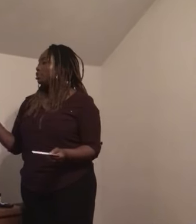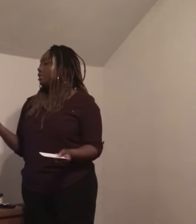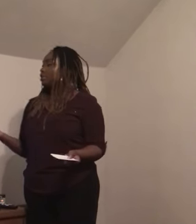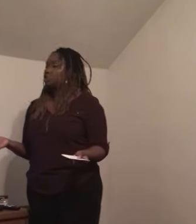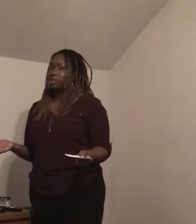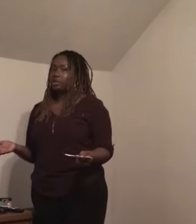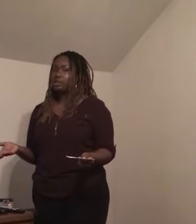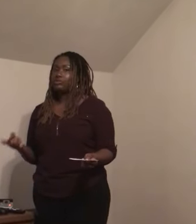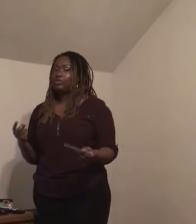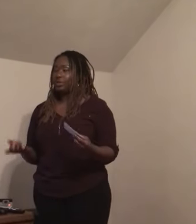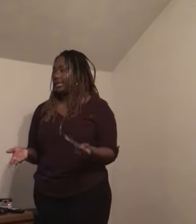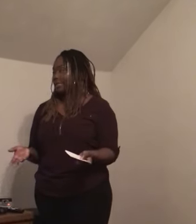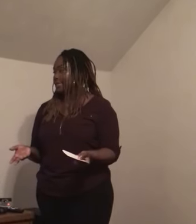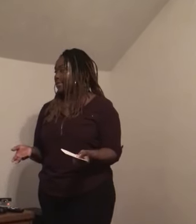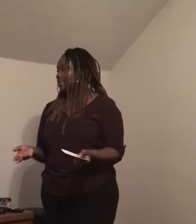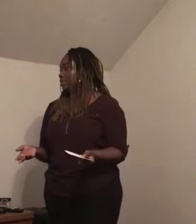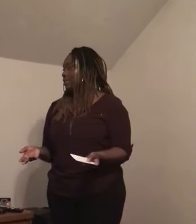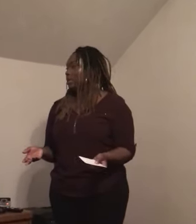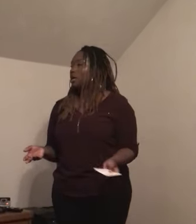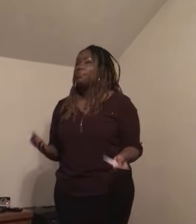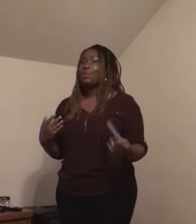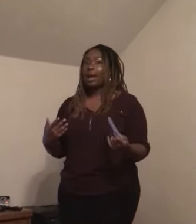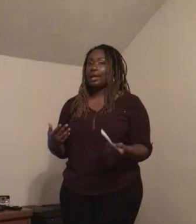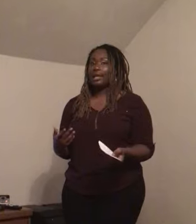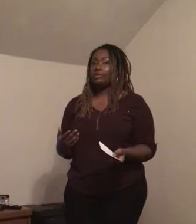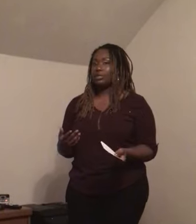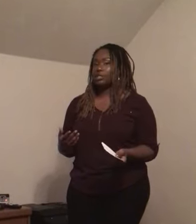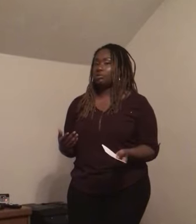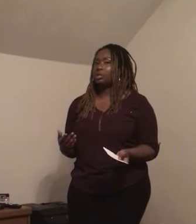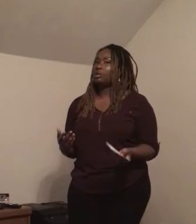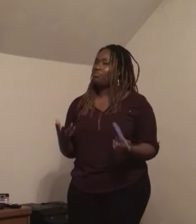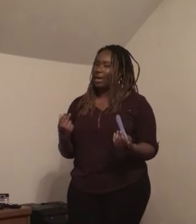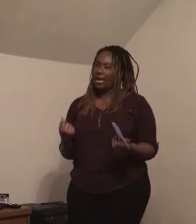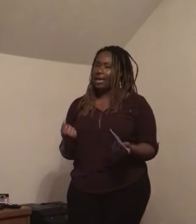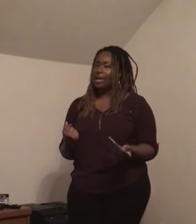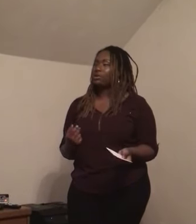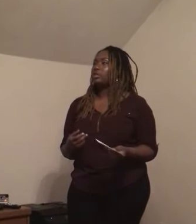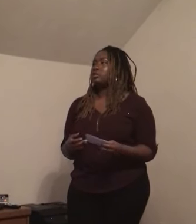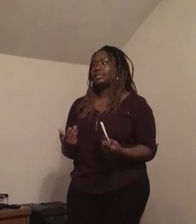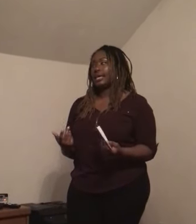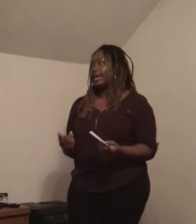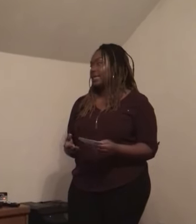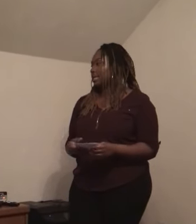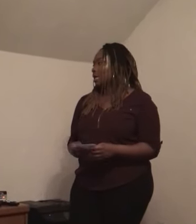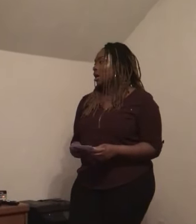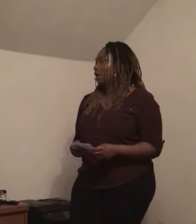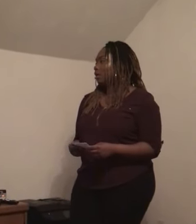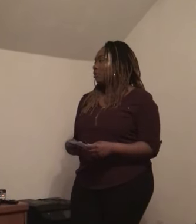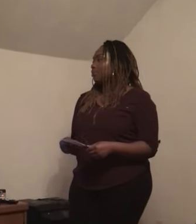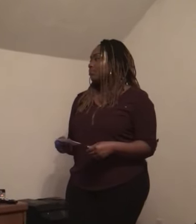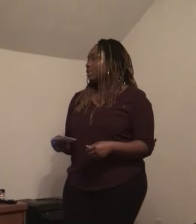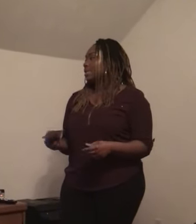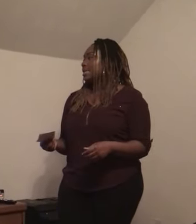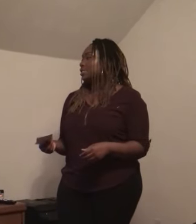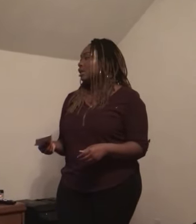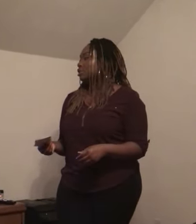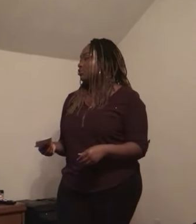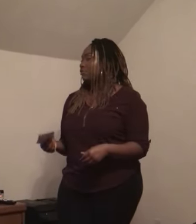gestures with your hands, body language. You can look mad or are you sad. And that's also with